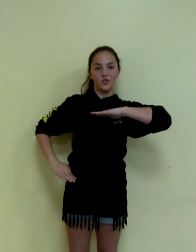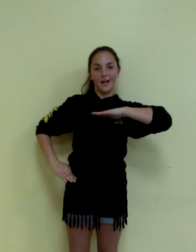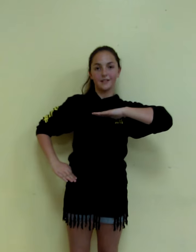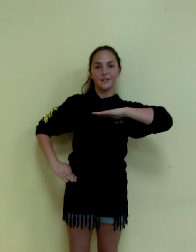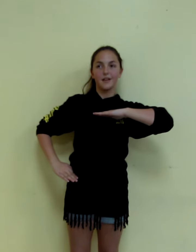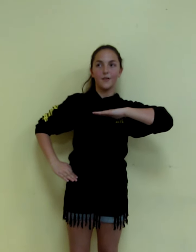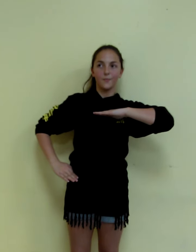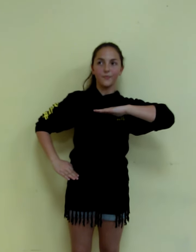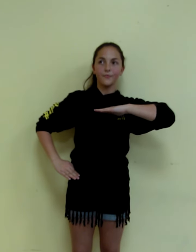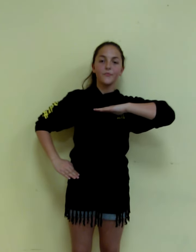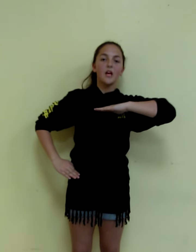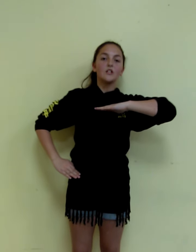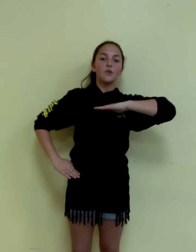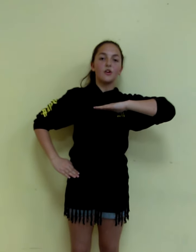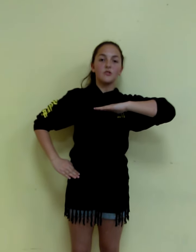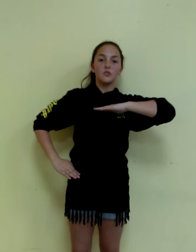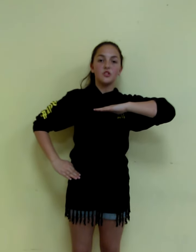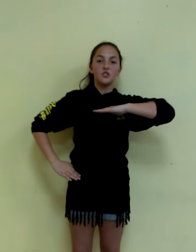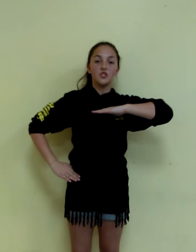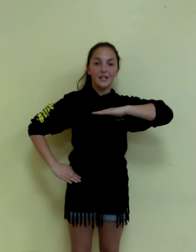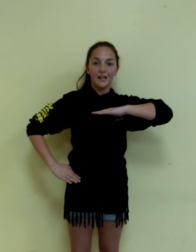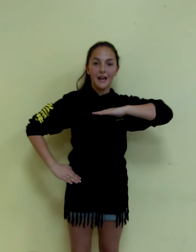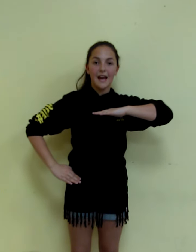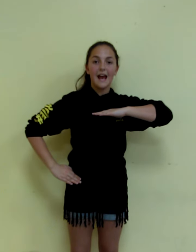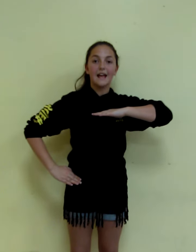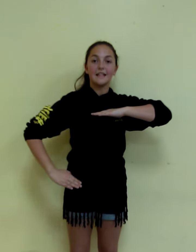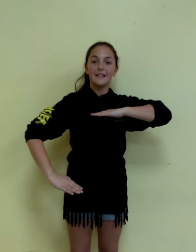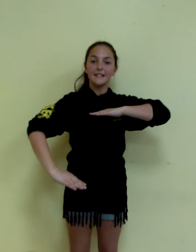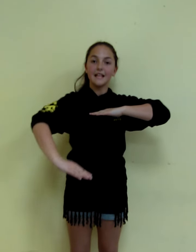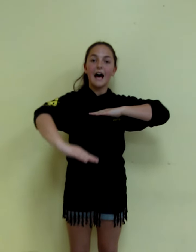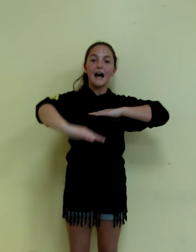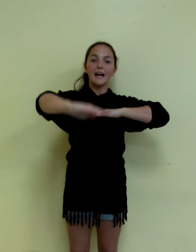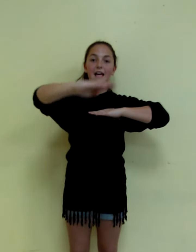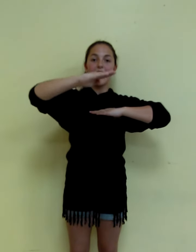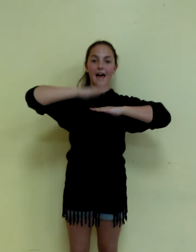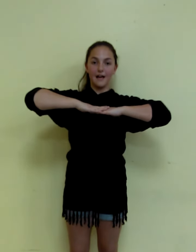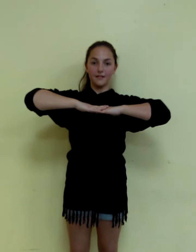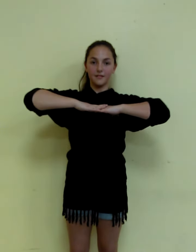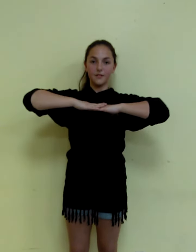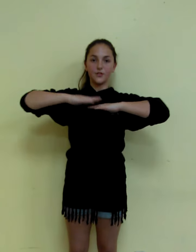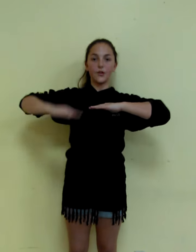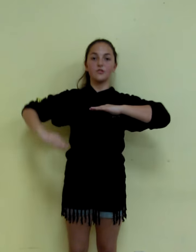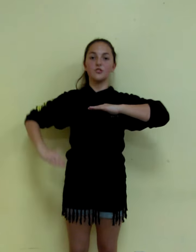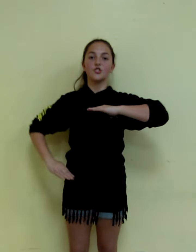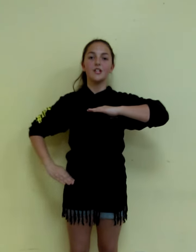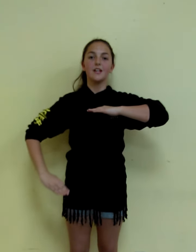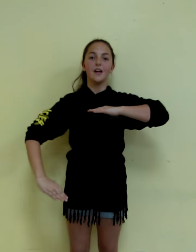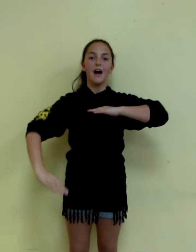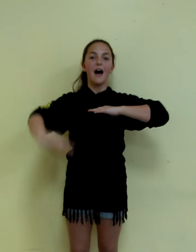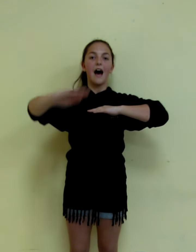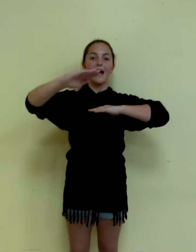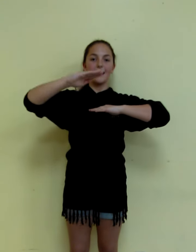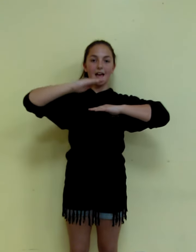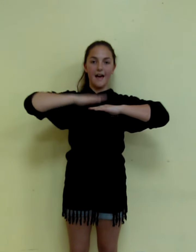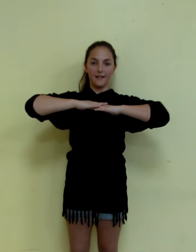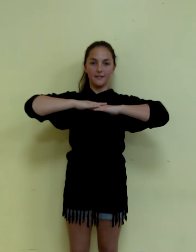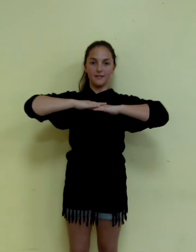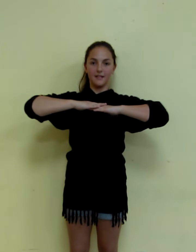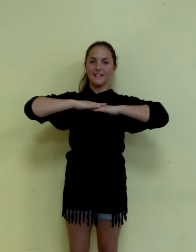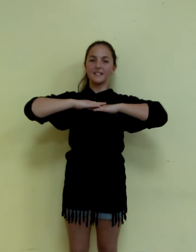chest. So it goes G, and this is I, L. So it goes G, I, L. It's